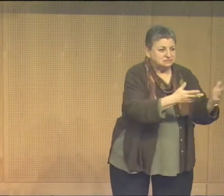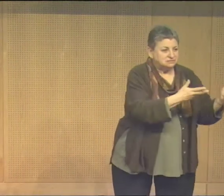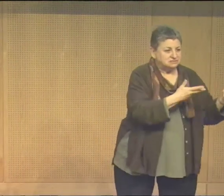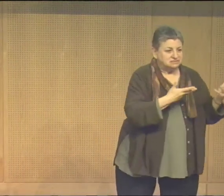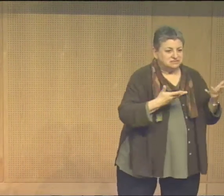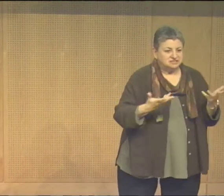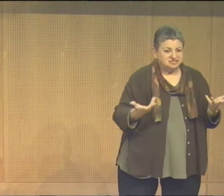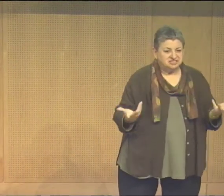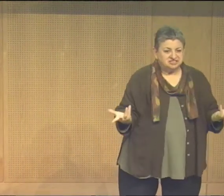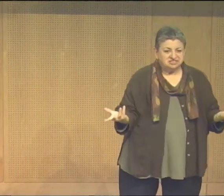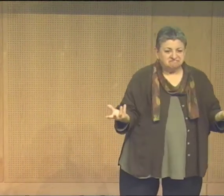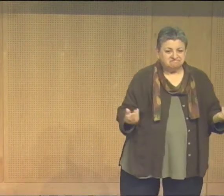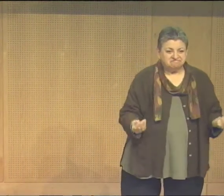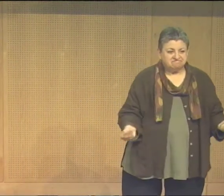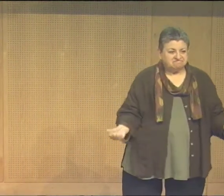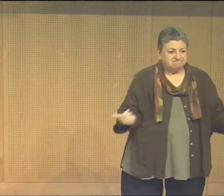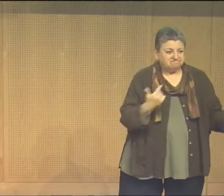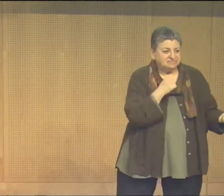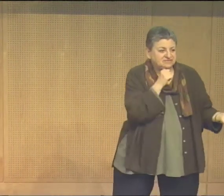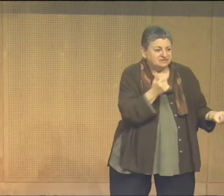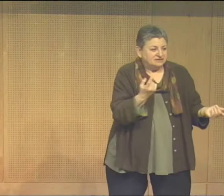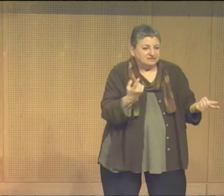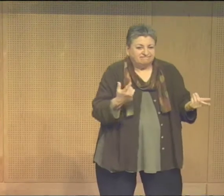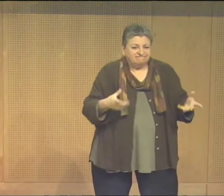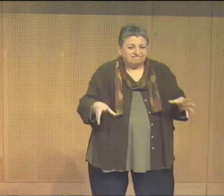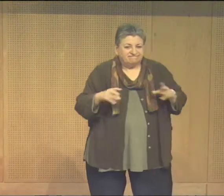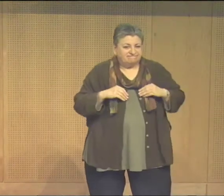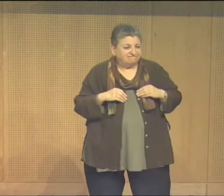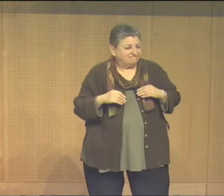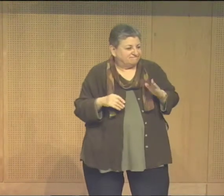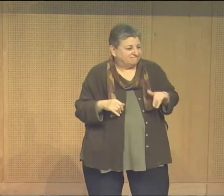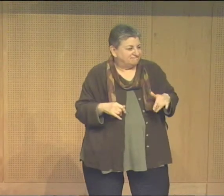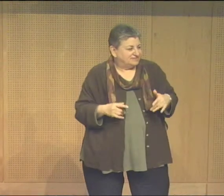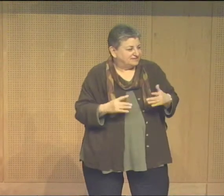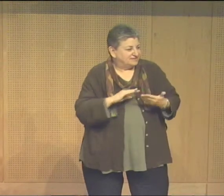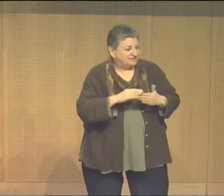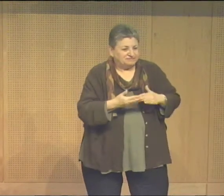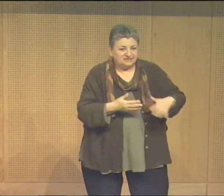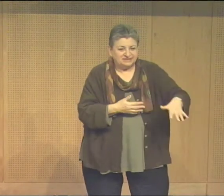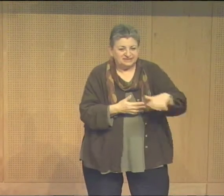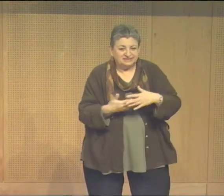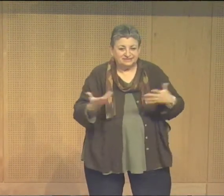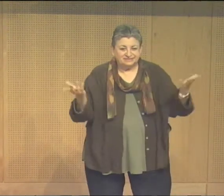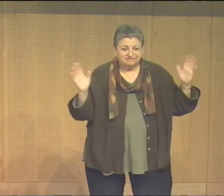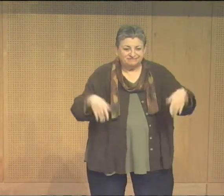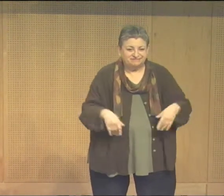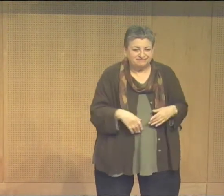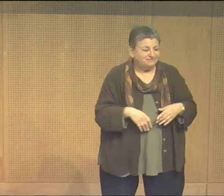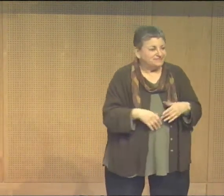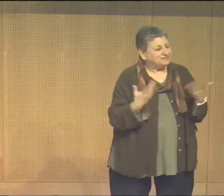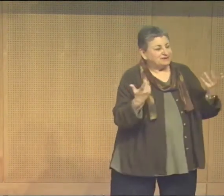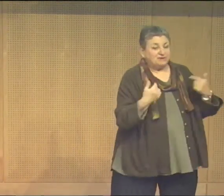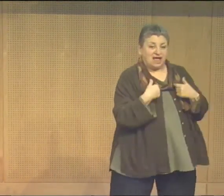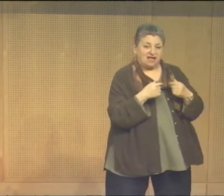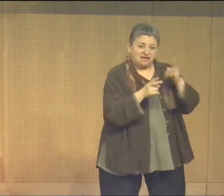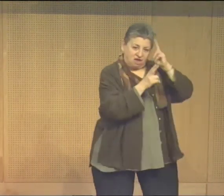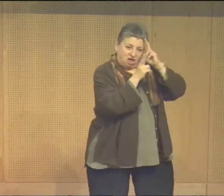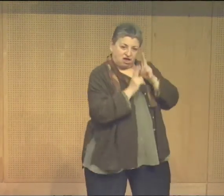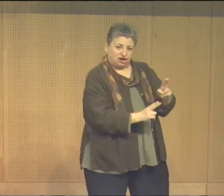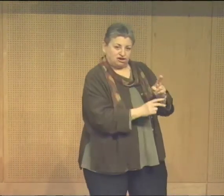push that as a term to be used. But it just sort of never worked out. It sort of faded away. And it was never accepted by